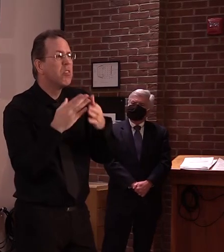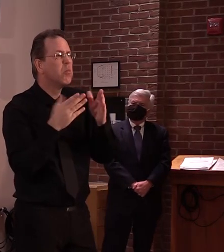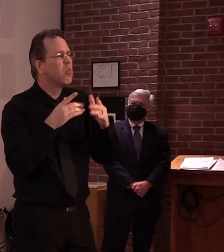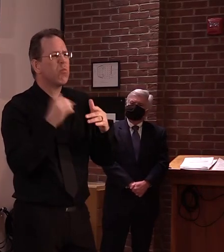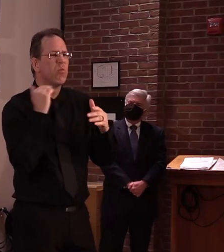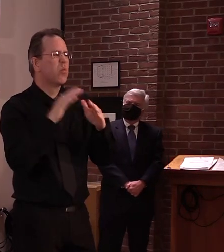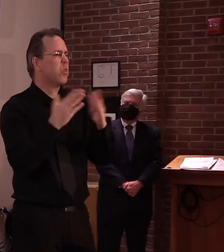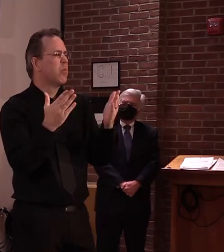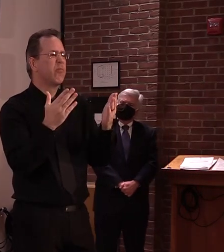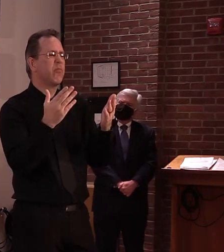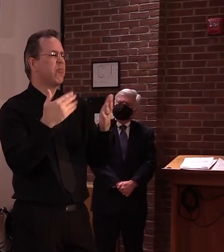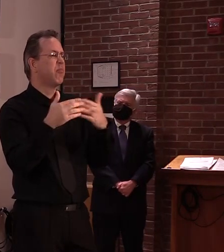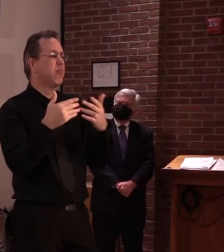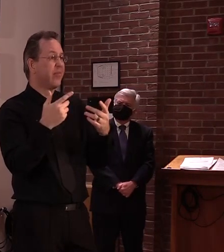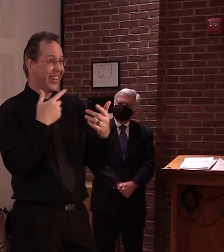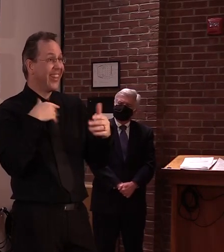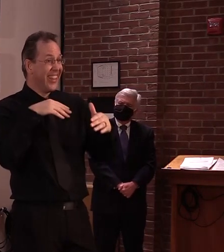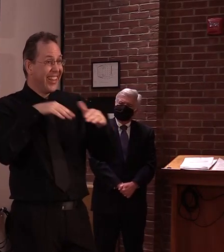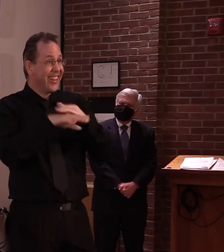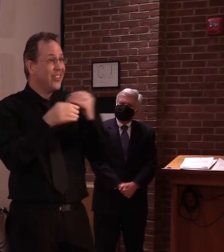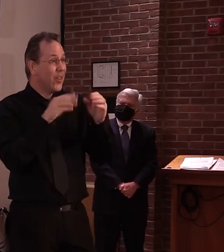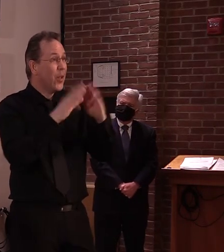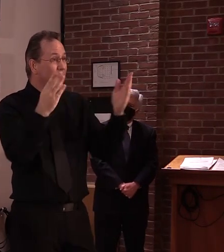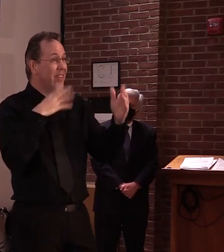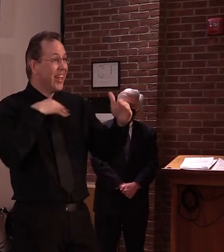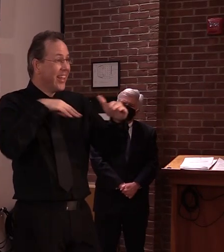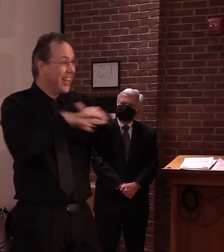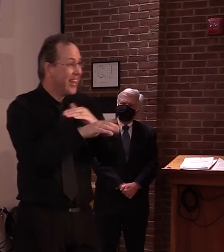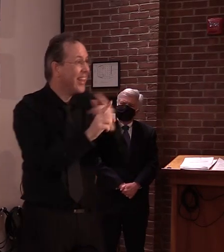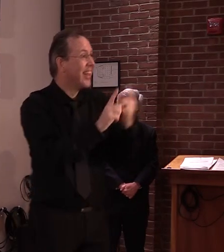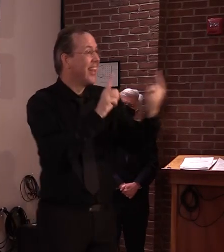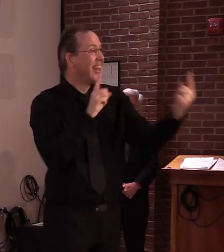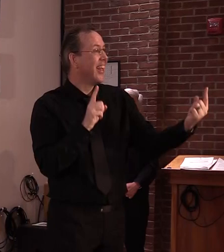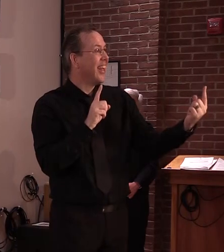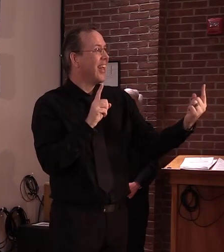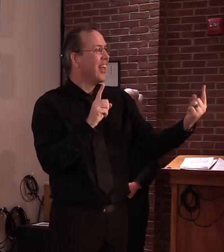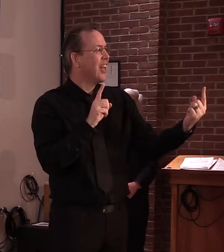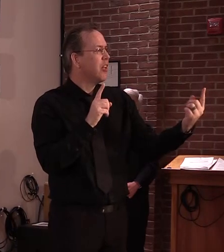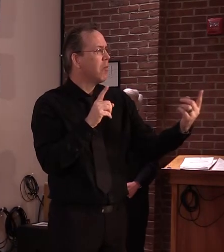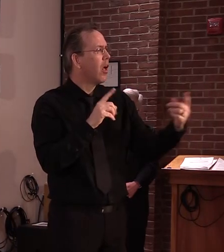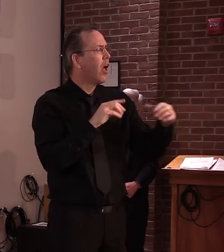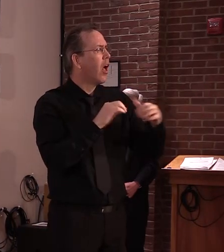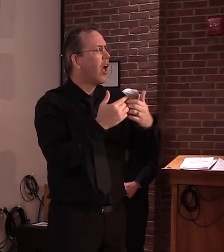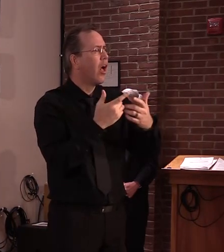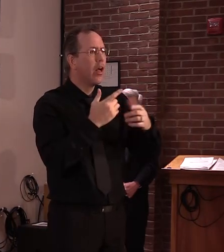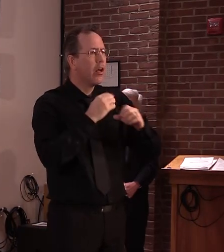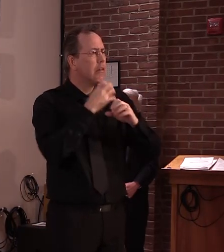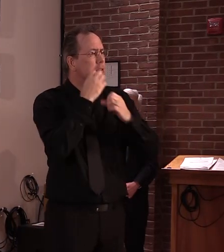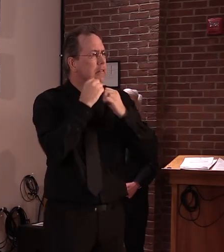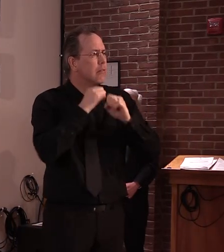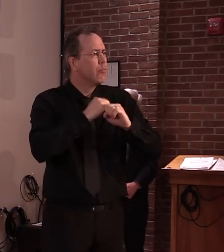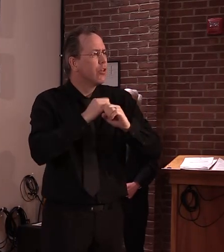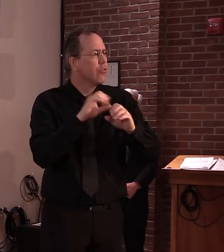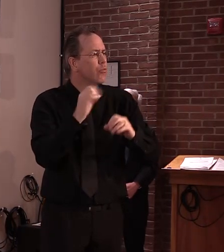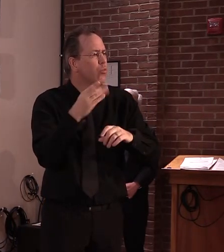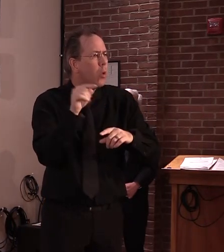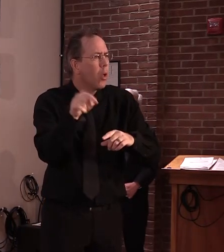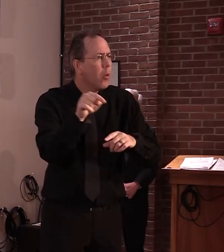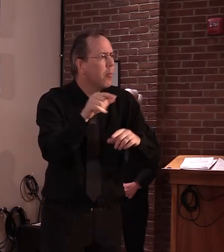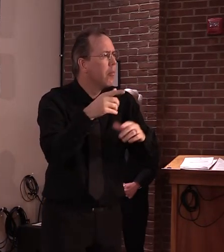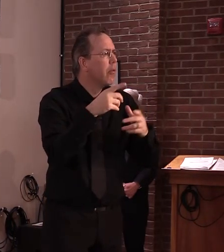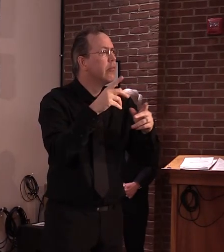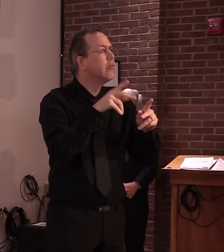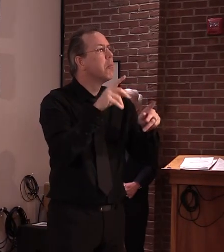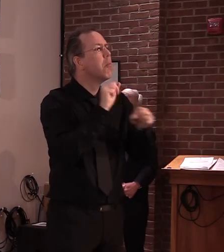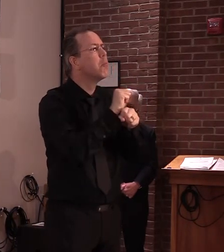distancing guidelines we have in place, without job protections like sick leave or the ability to stay home if workers feel